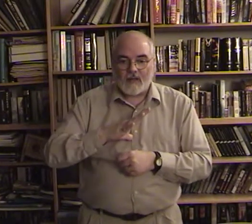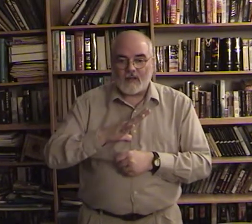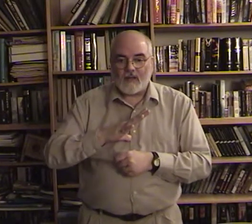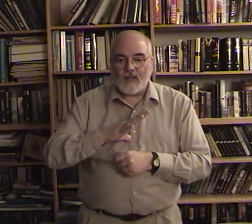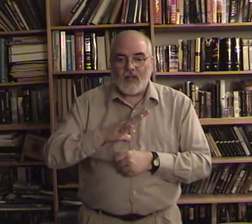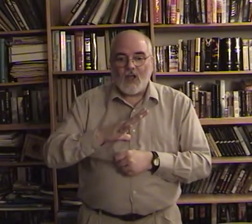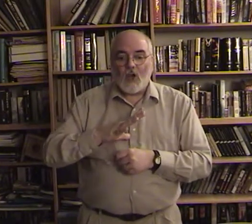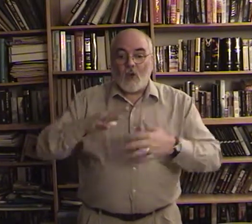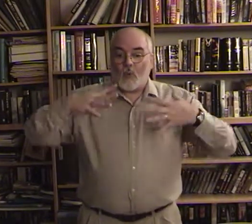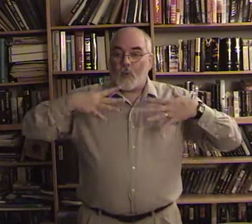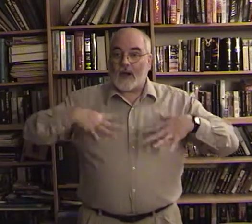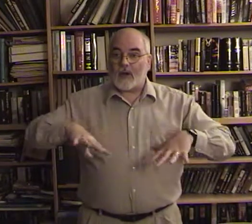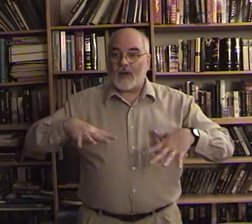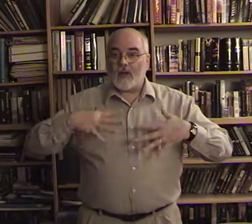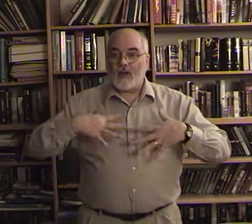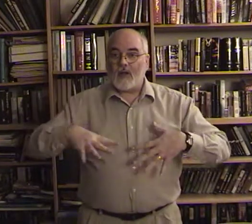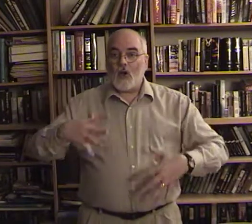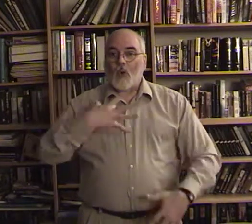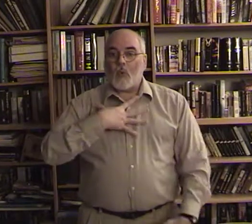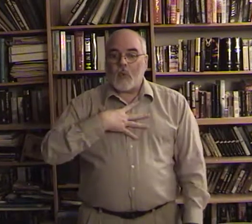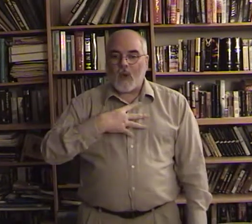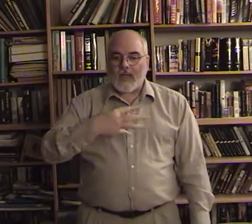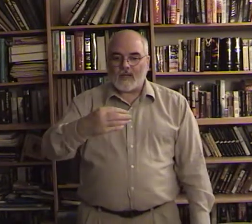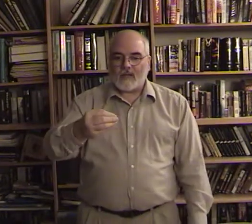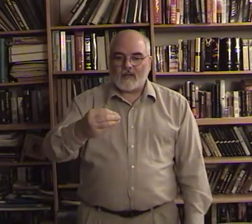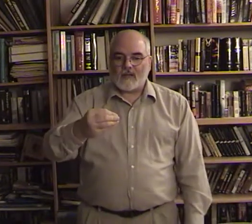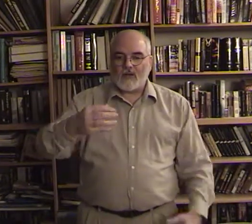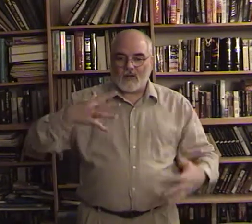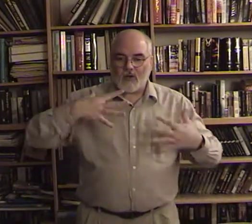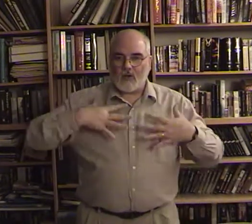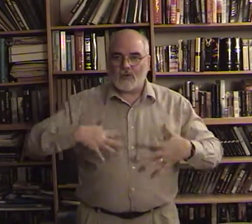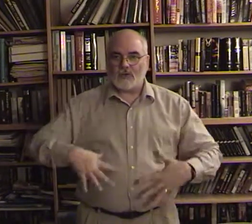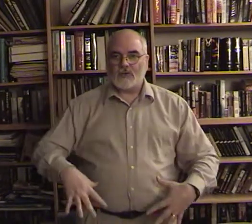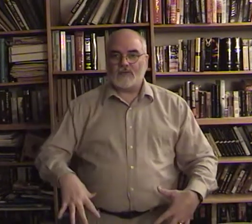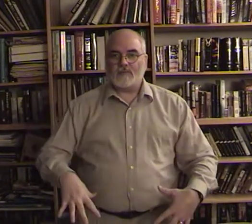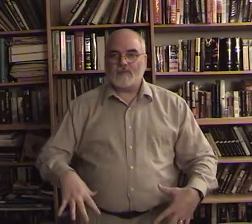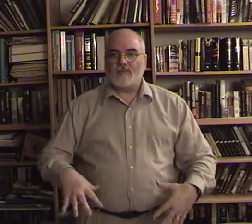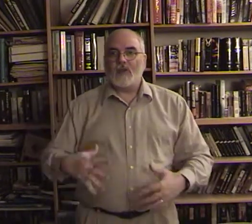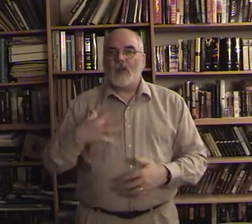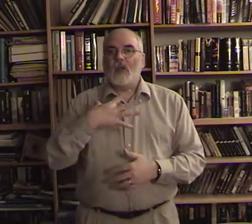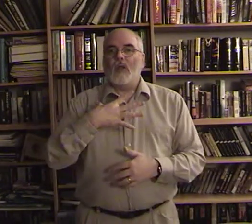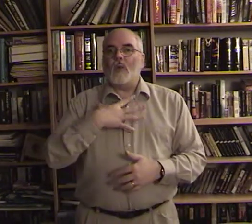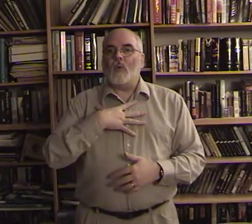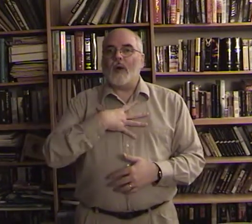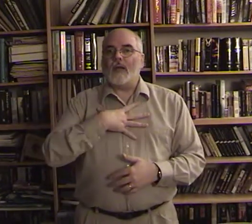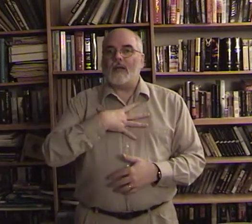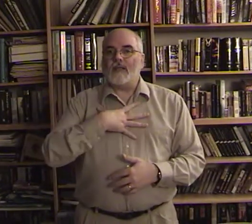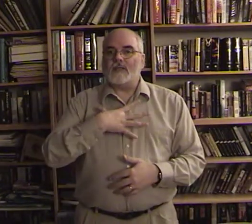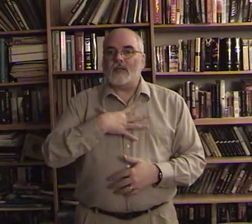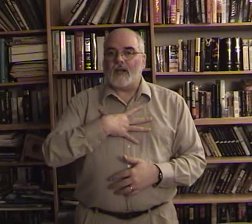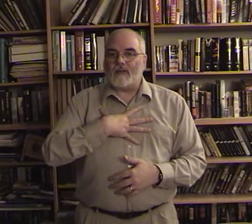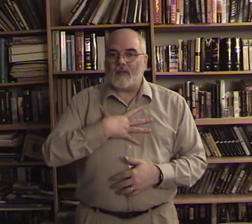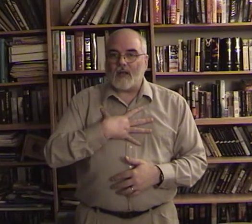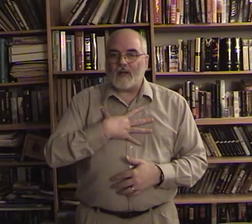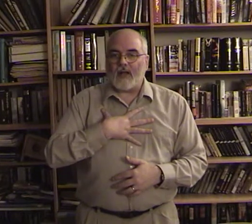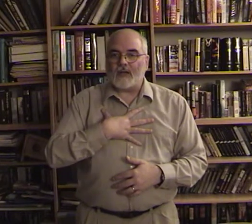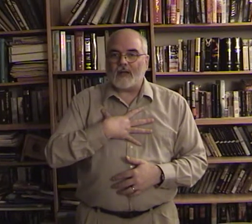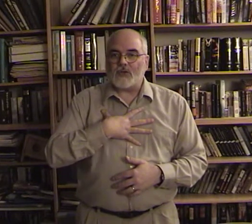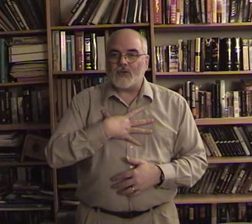wearing white clothes white is kind of lay your hand against your